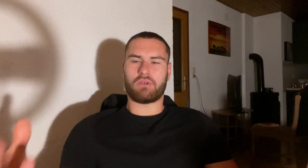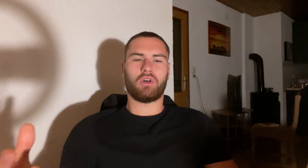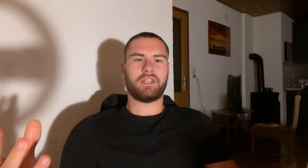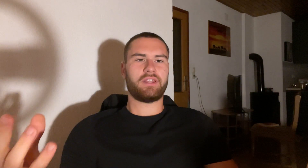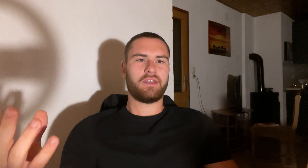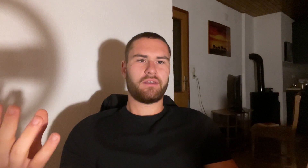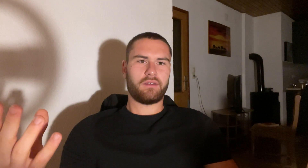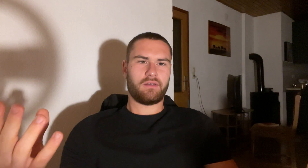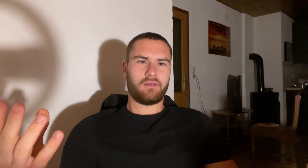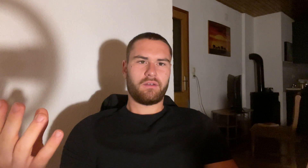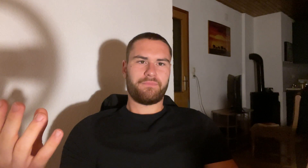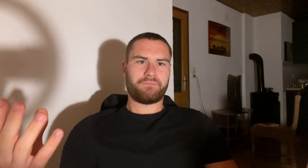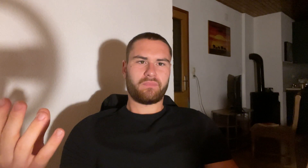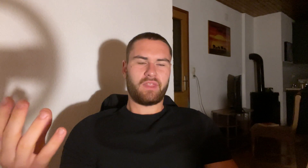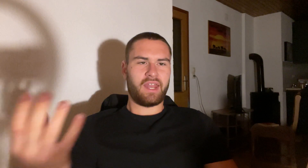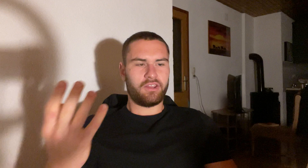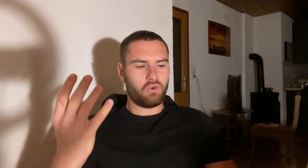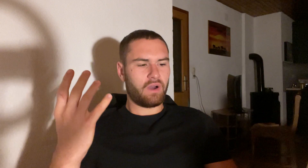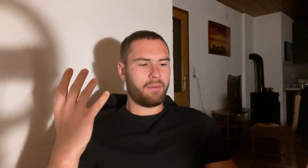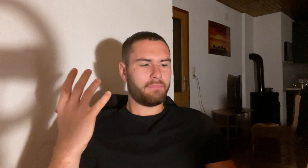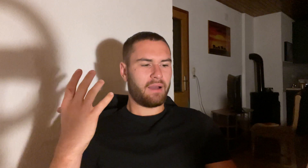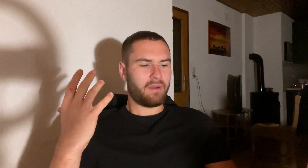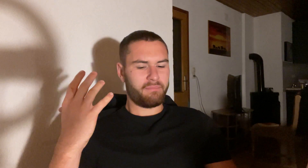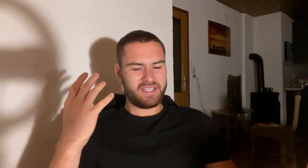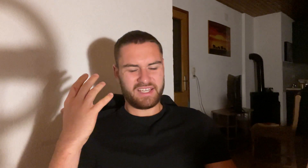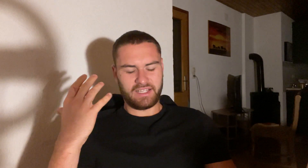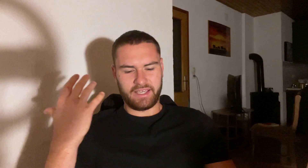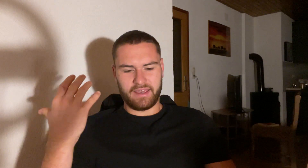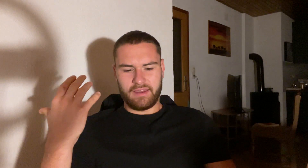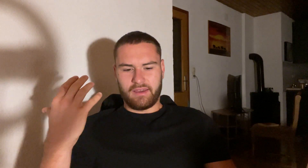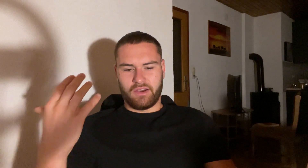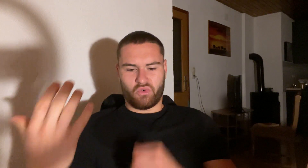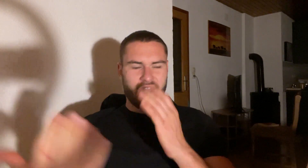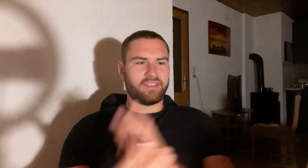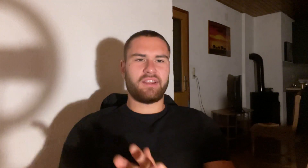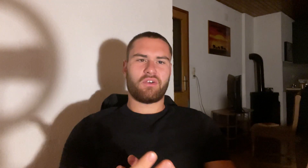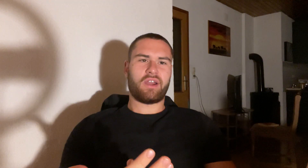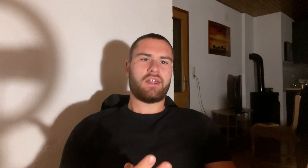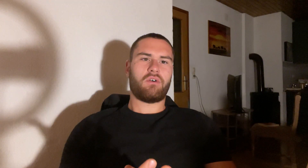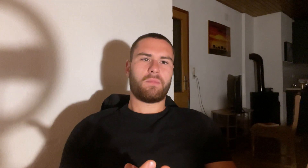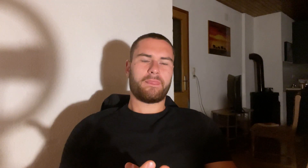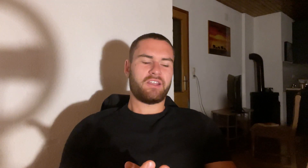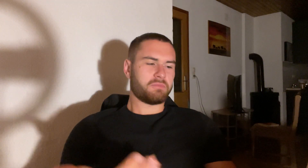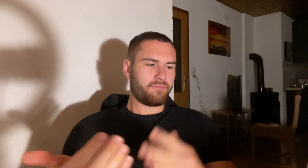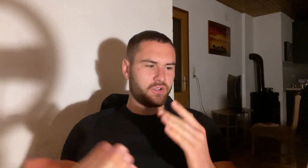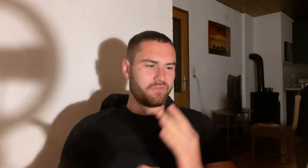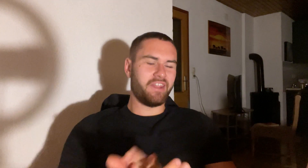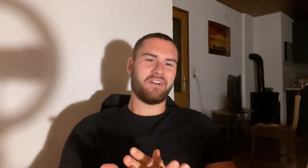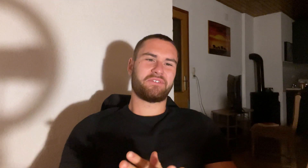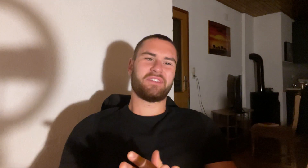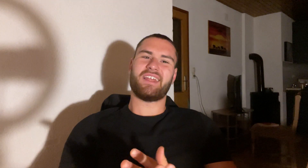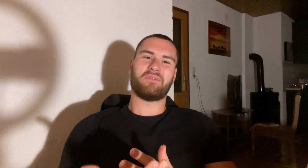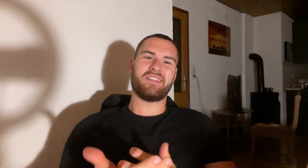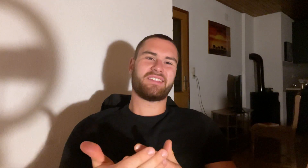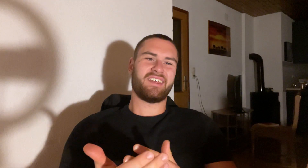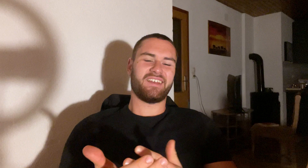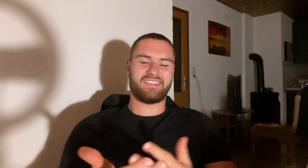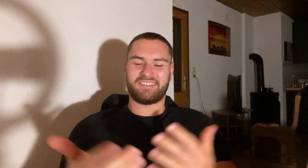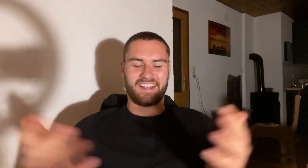quality and I know I'm I'm basically ranting right now it's my first video after 10 away like